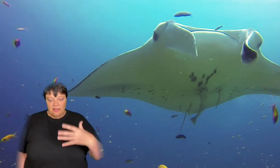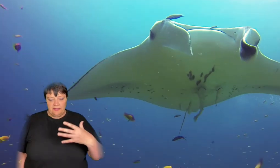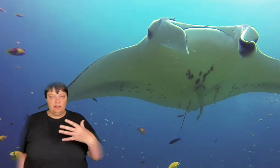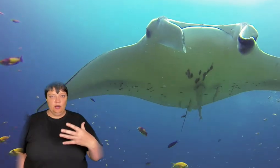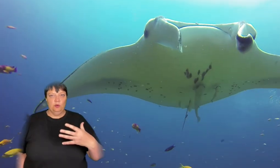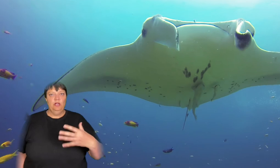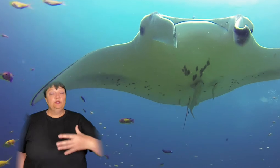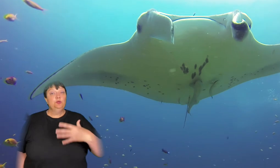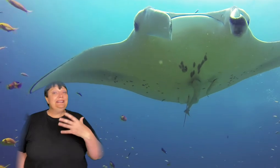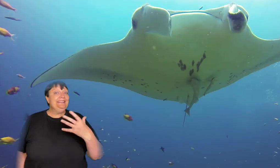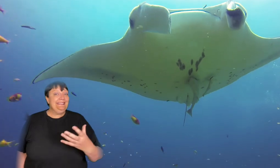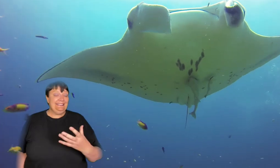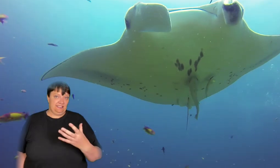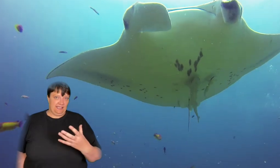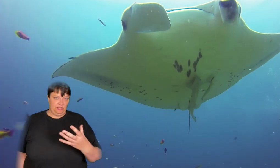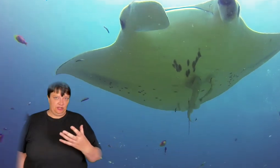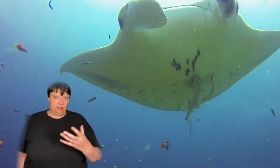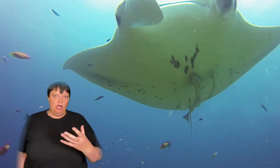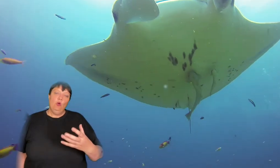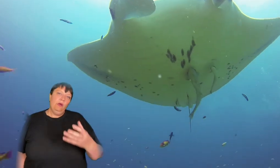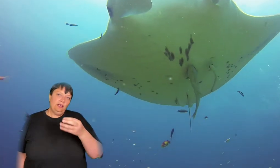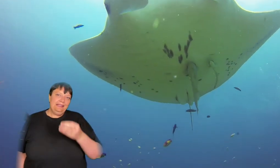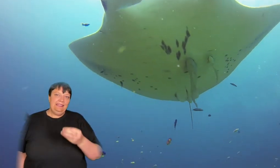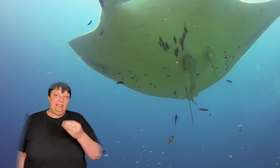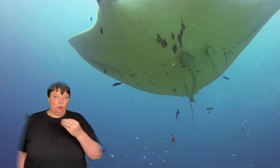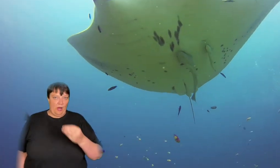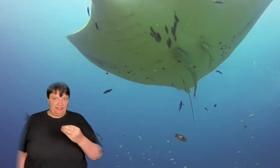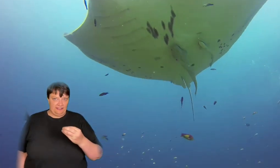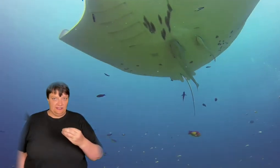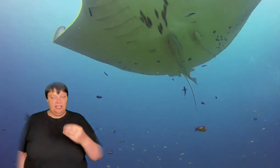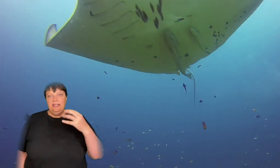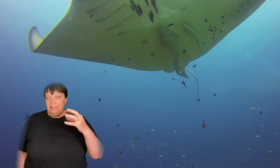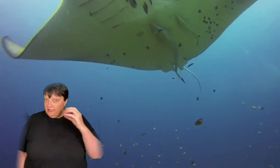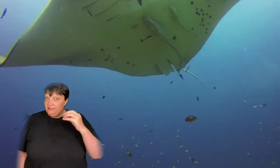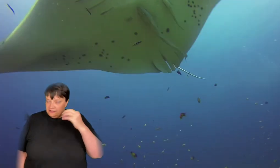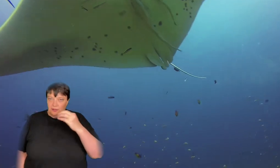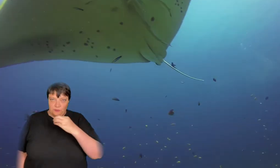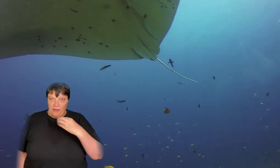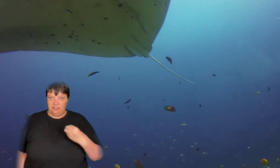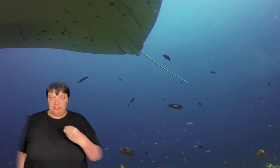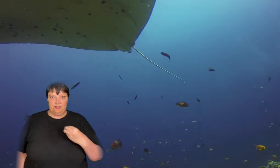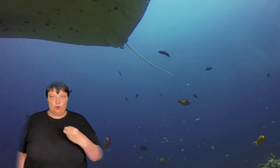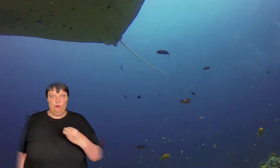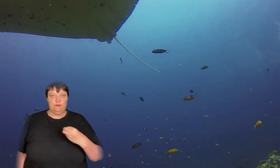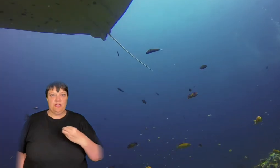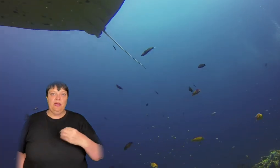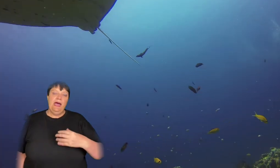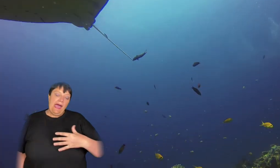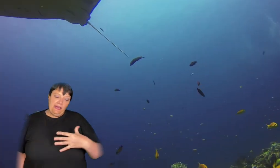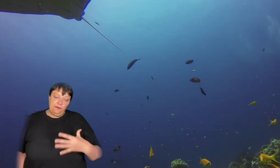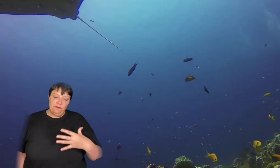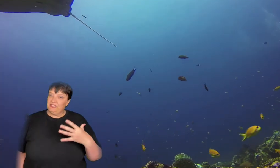They then go to cleaning stations where cleaning wrasses eat those parasites off